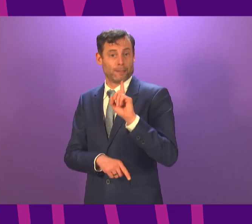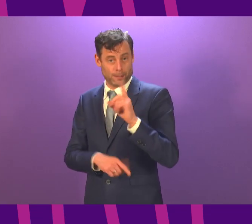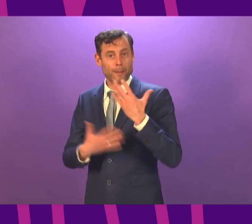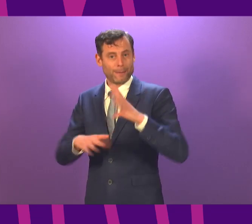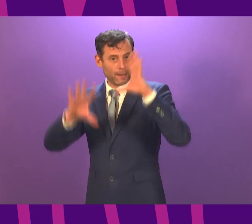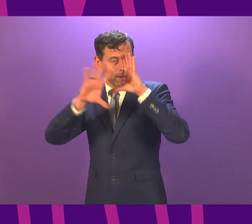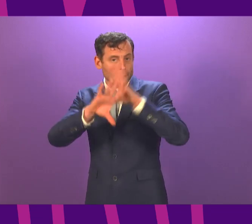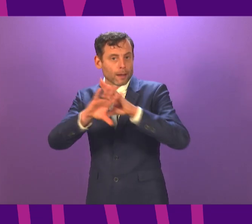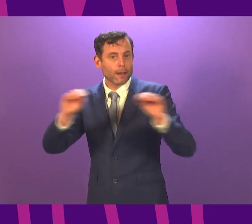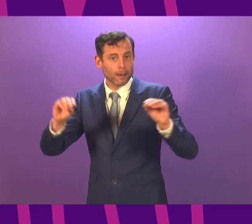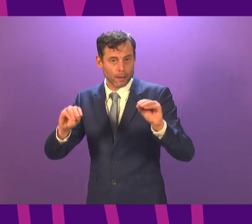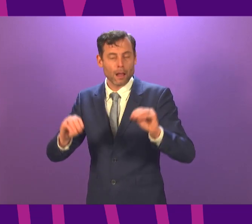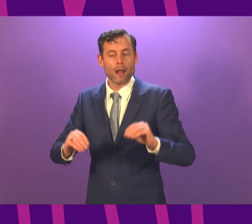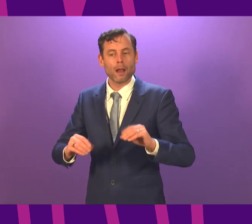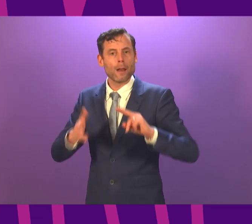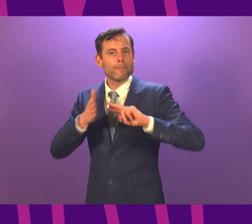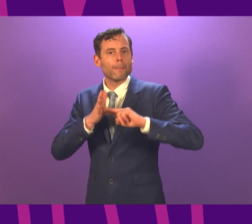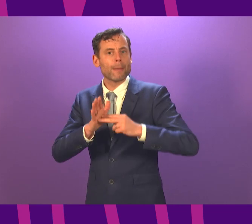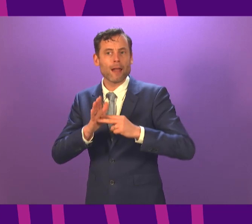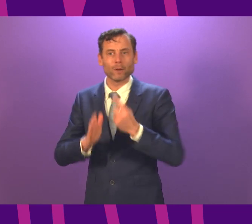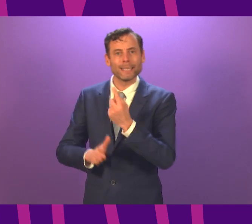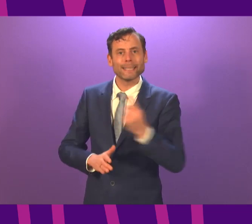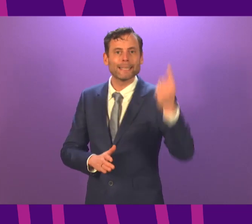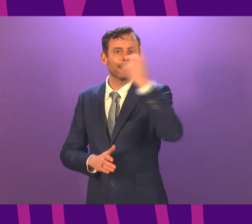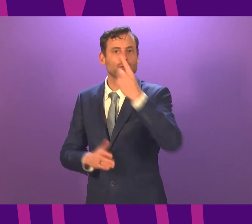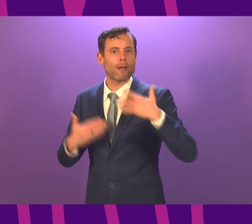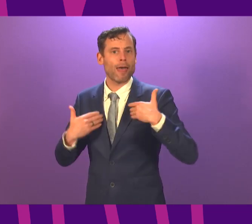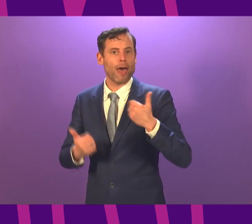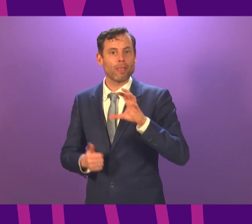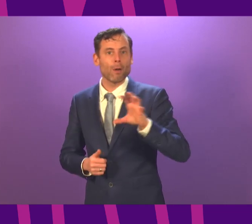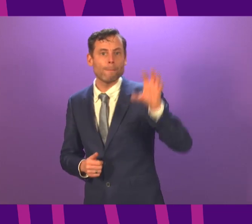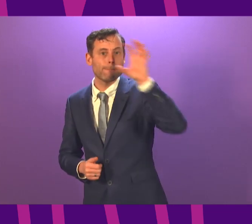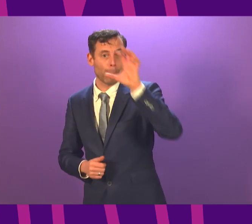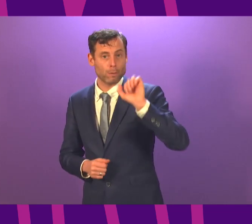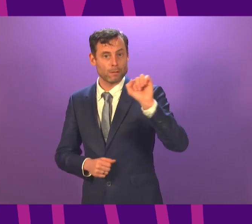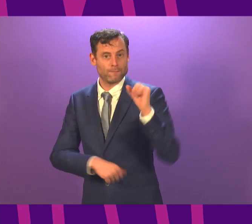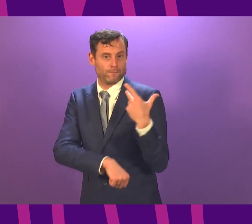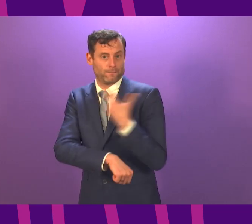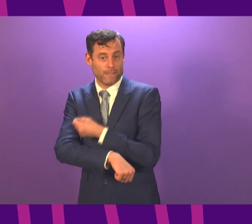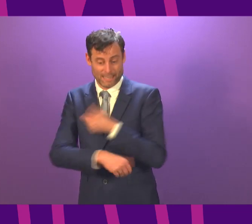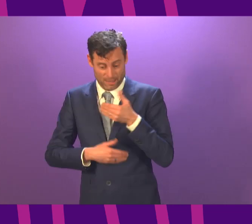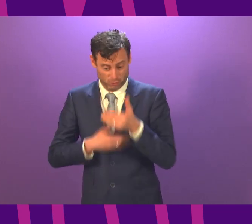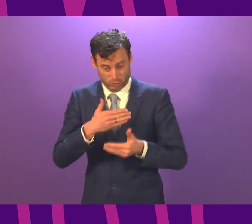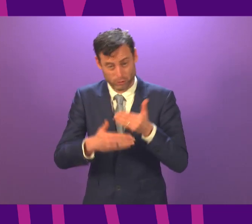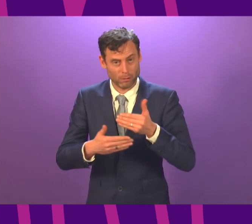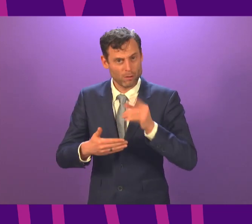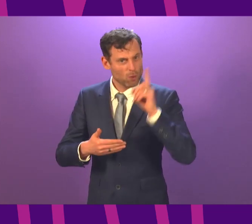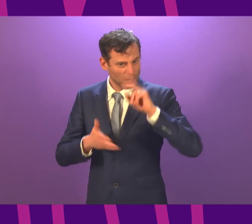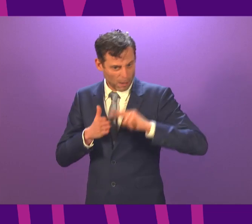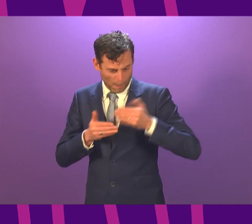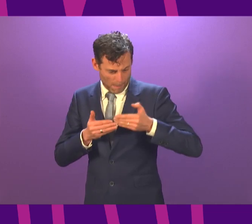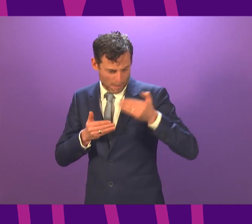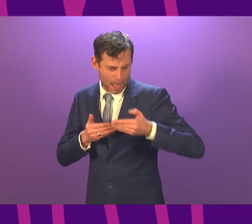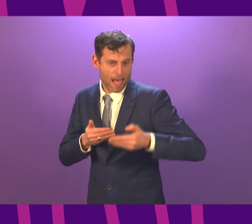board's initial plans for vaccination in terms of the GP and community provision. If any members have not received that, then the health secretary will be